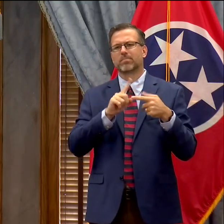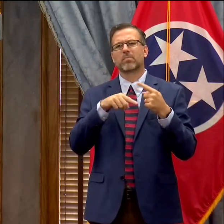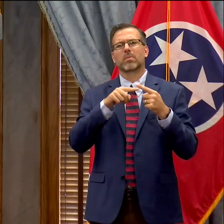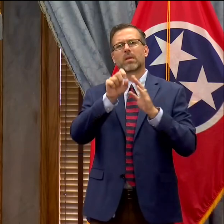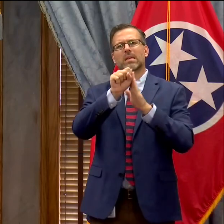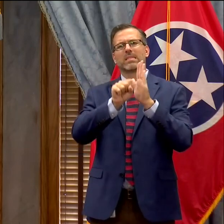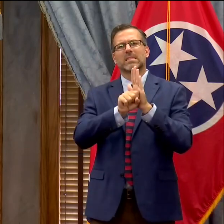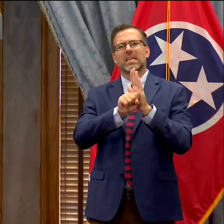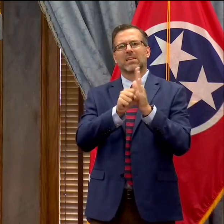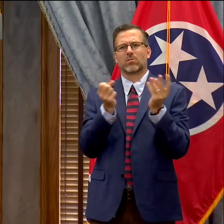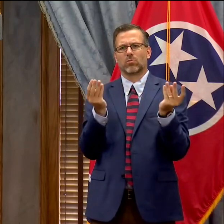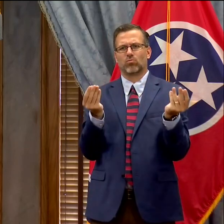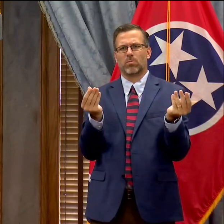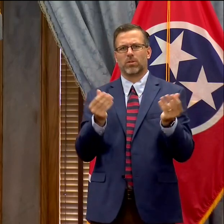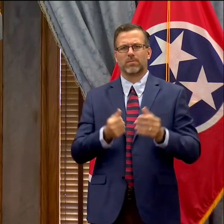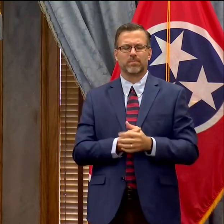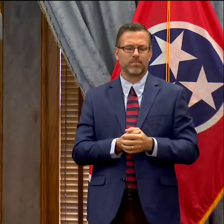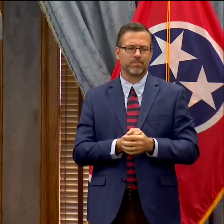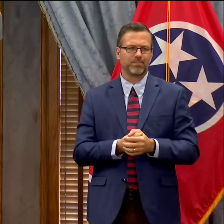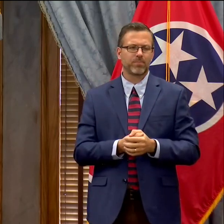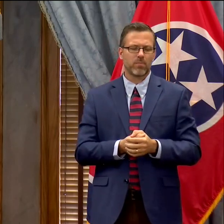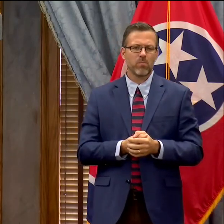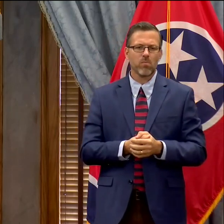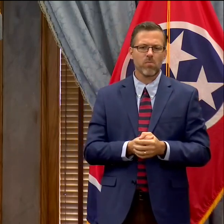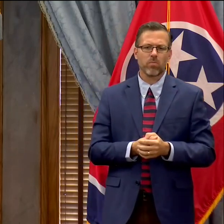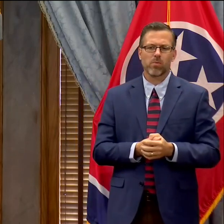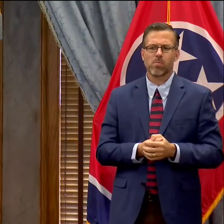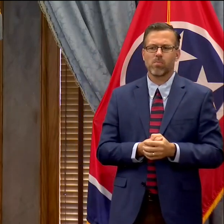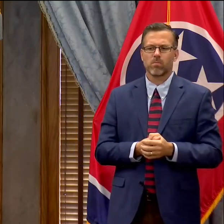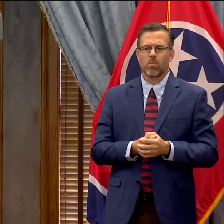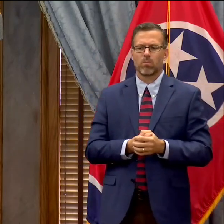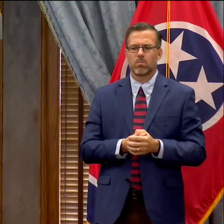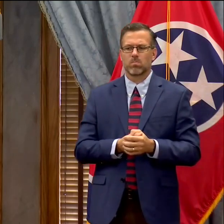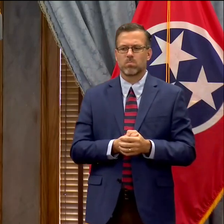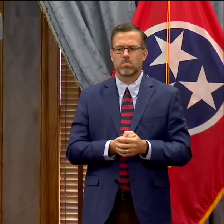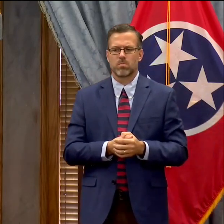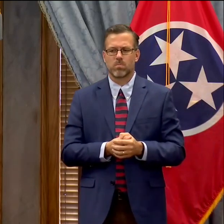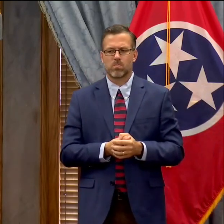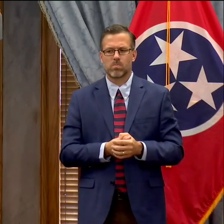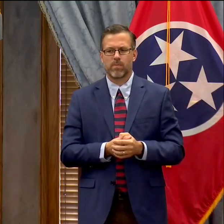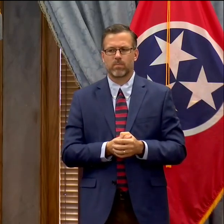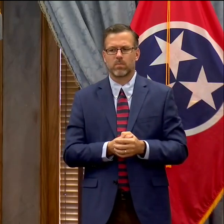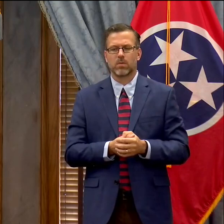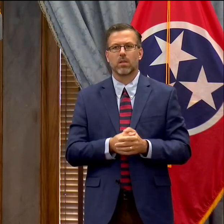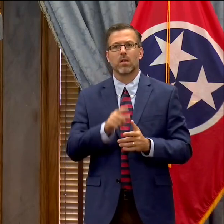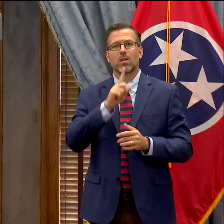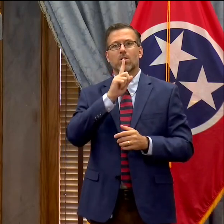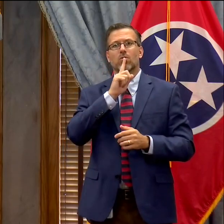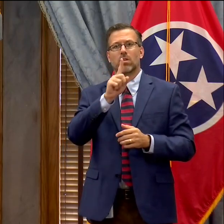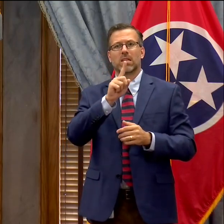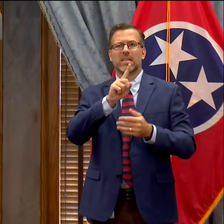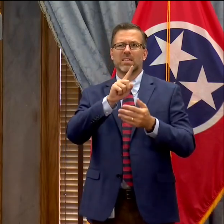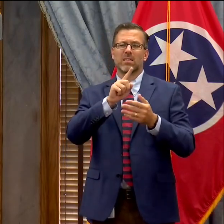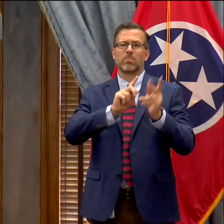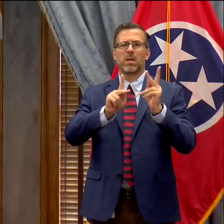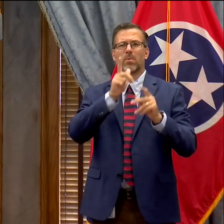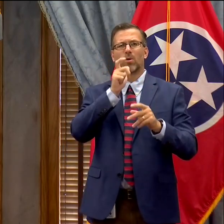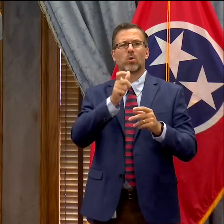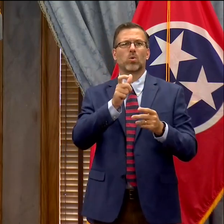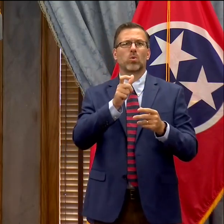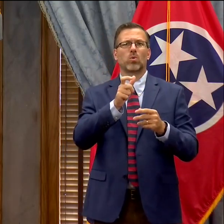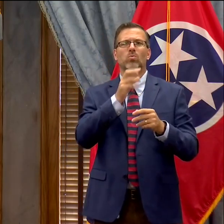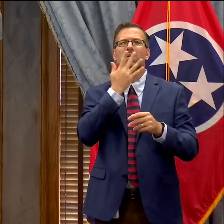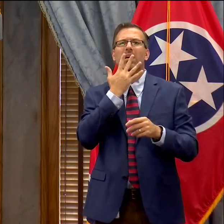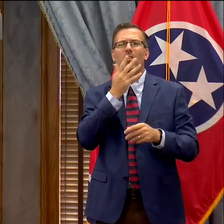property, and particularly as it relates to vandalism, to destruction of property,